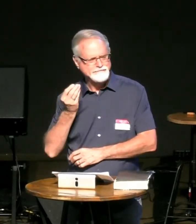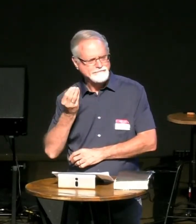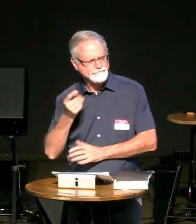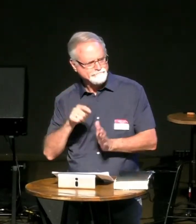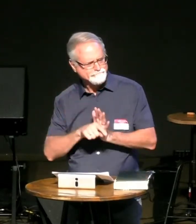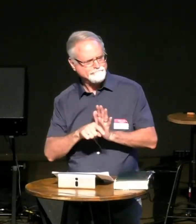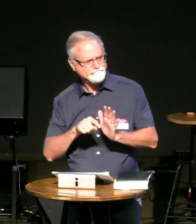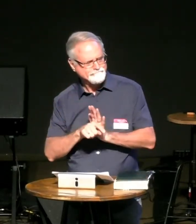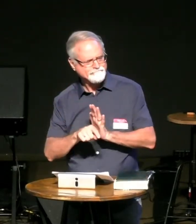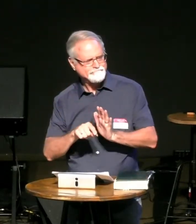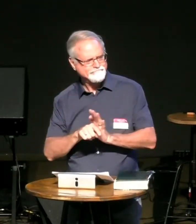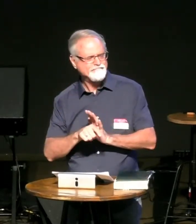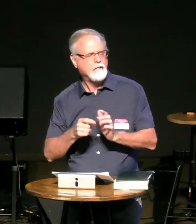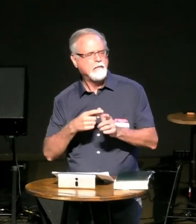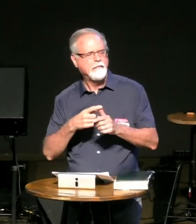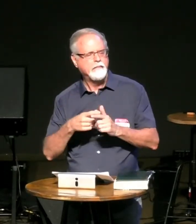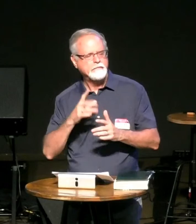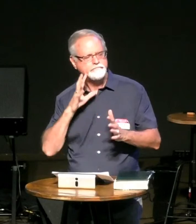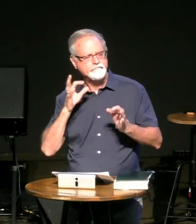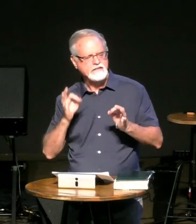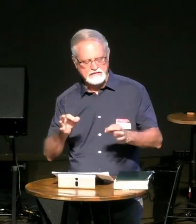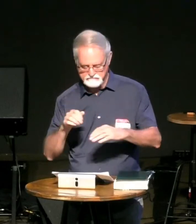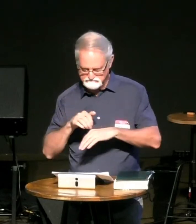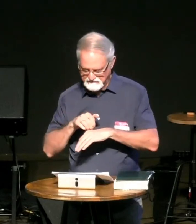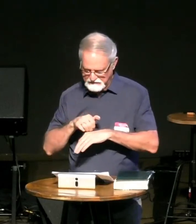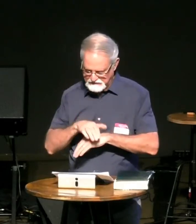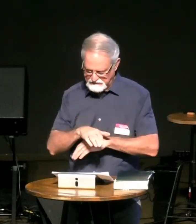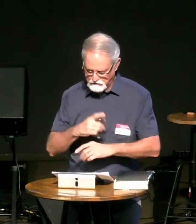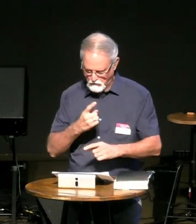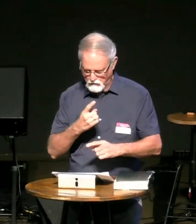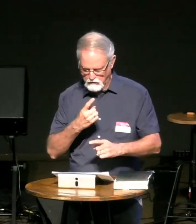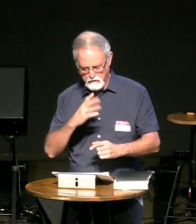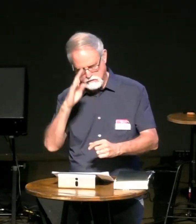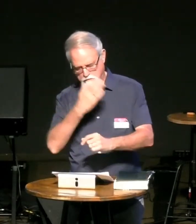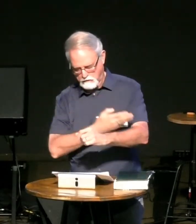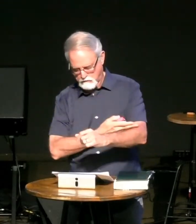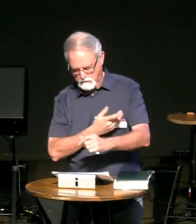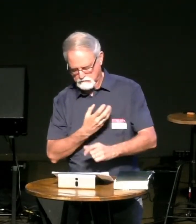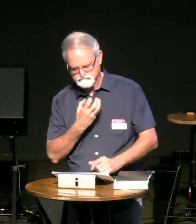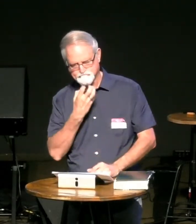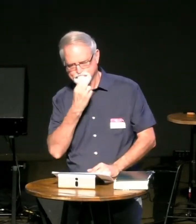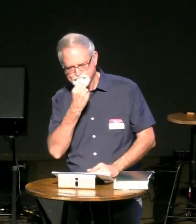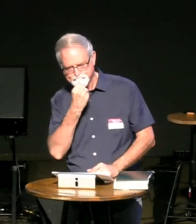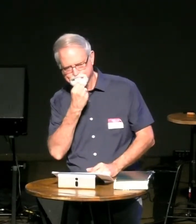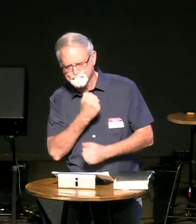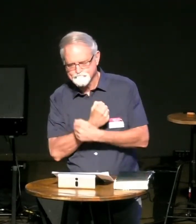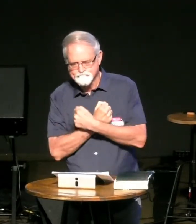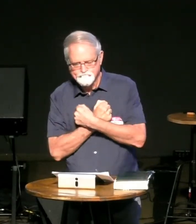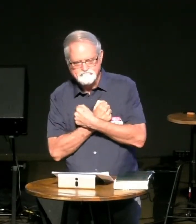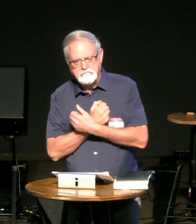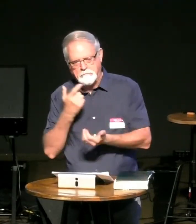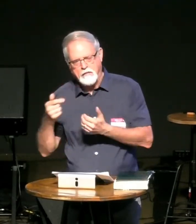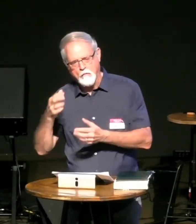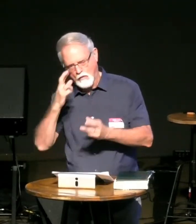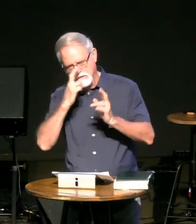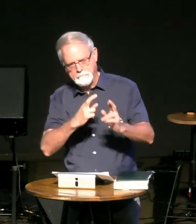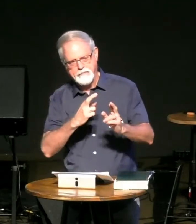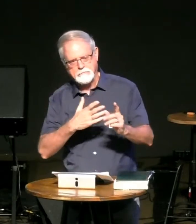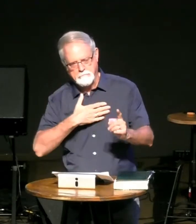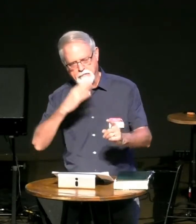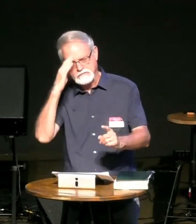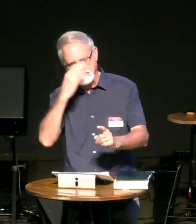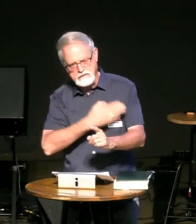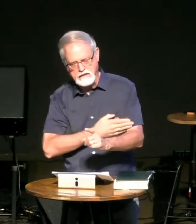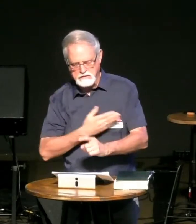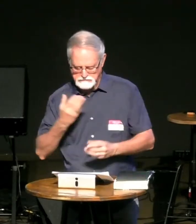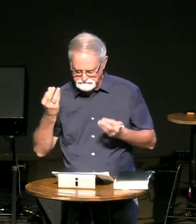so the owner was like all my servants are being beaten or killed until there was only one left his precious son who